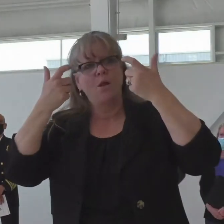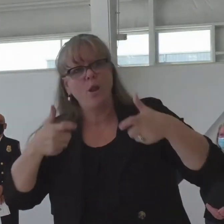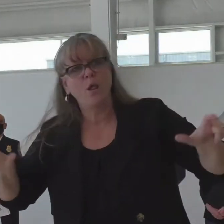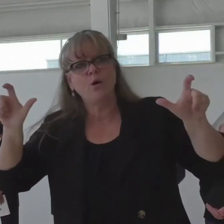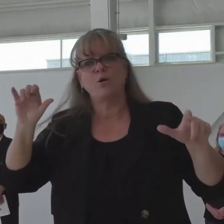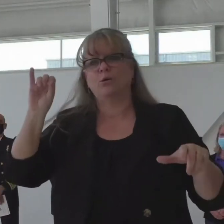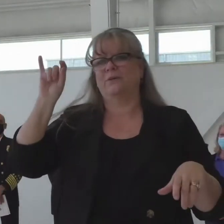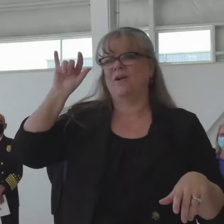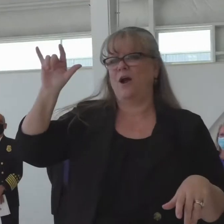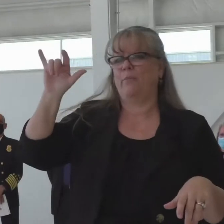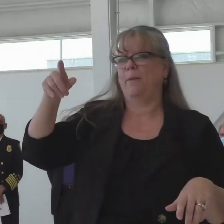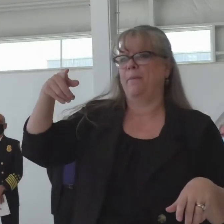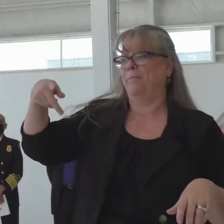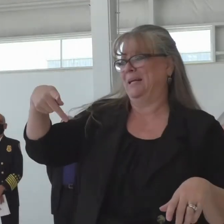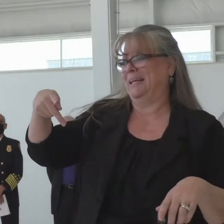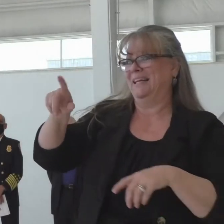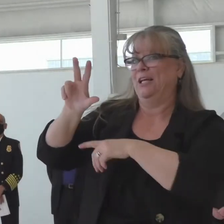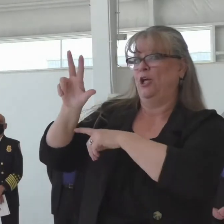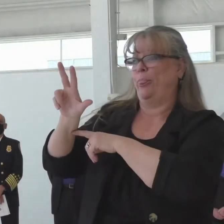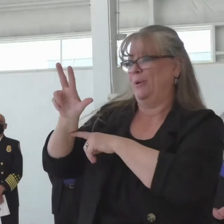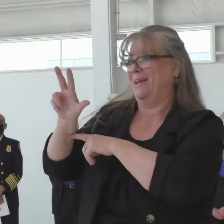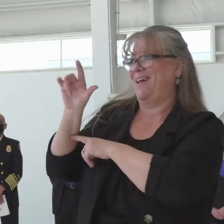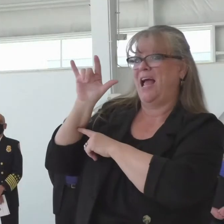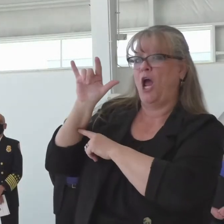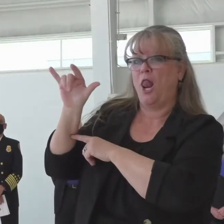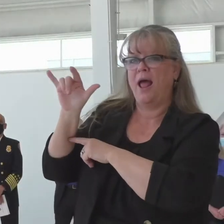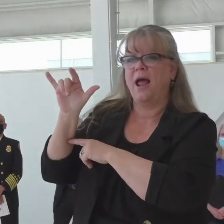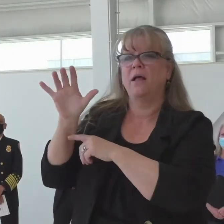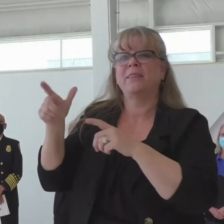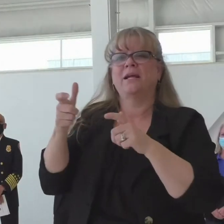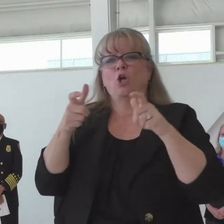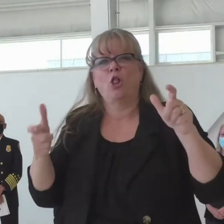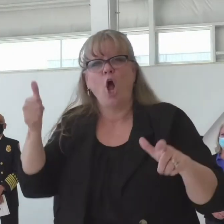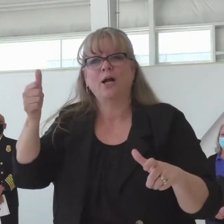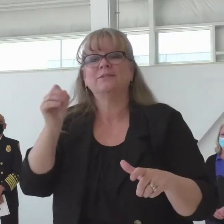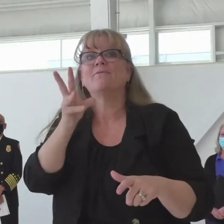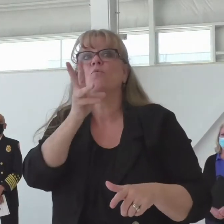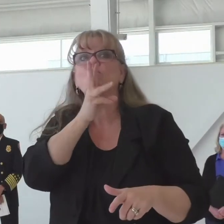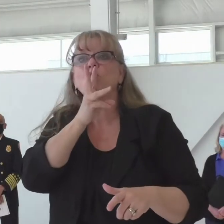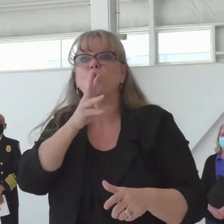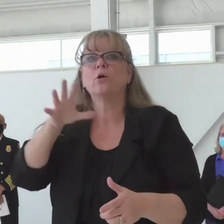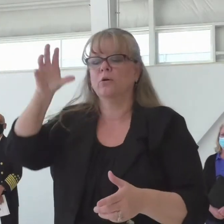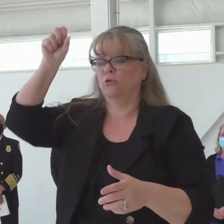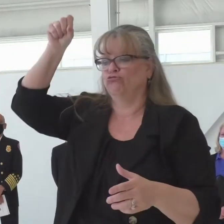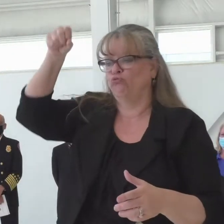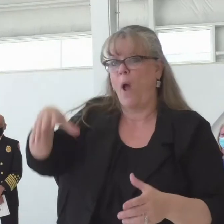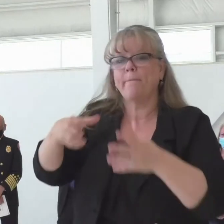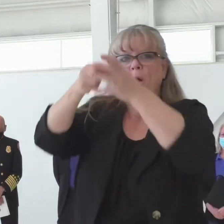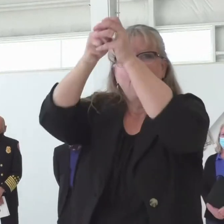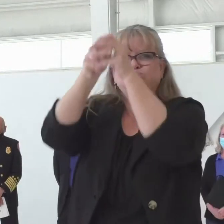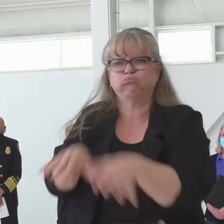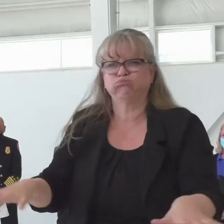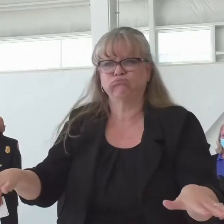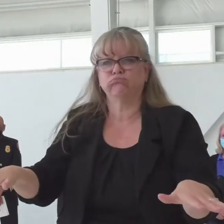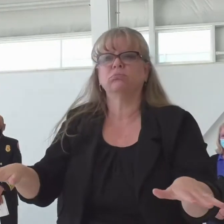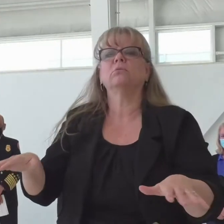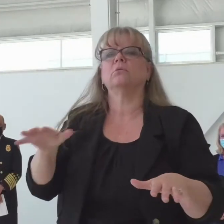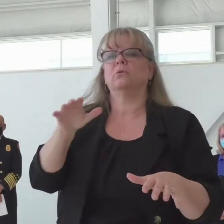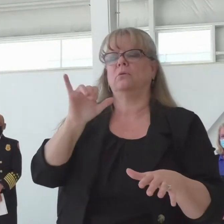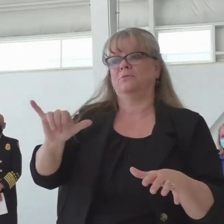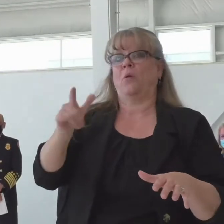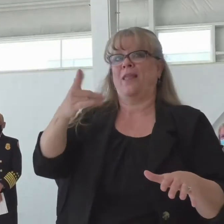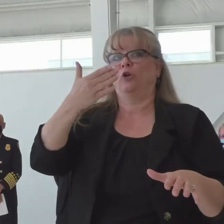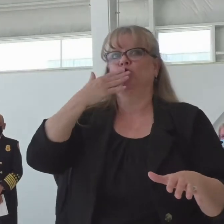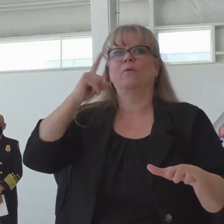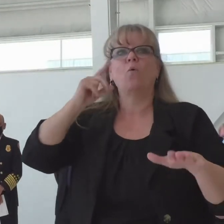quantity water drops. It's another tool in the toolbox, works really well in higher elevation as well as with heavier